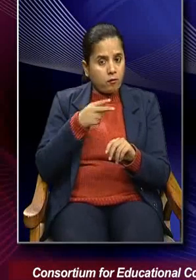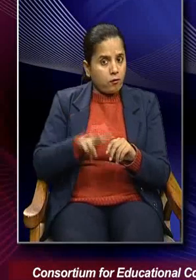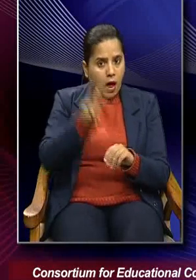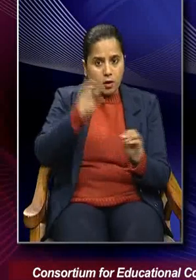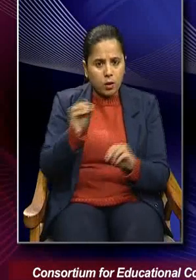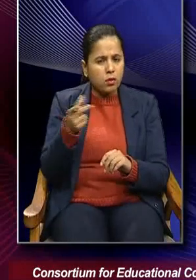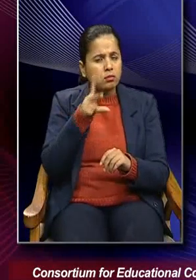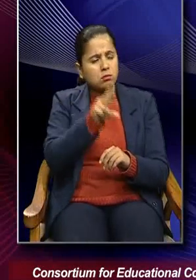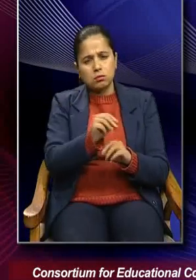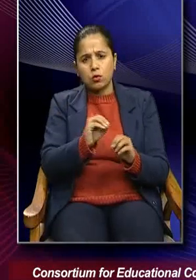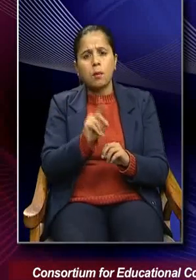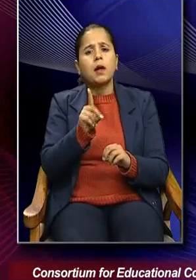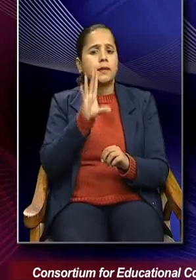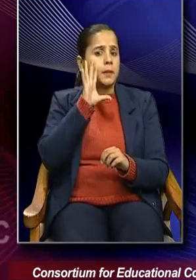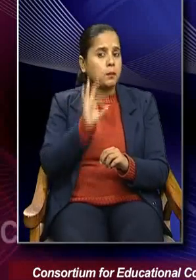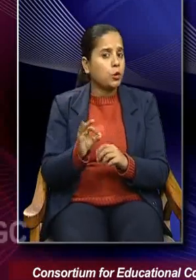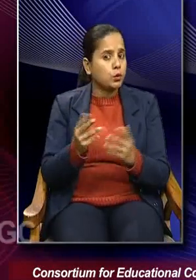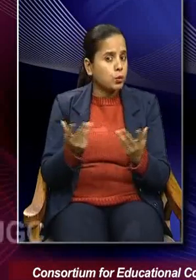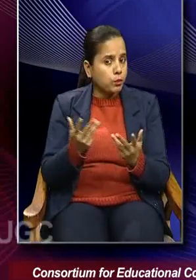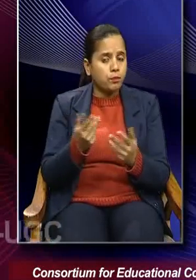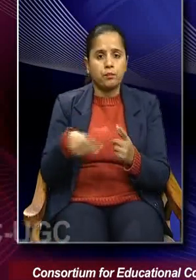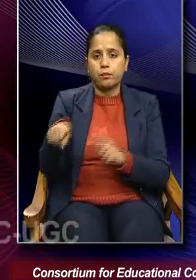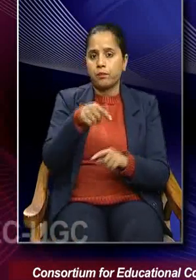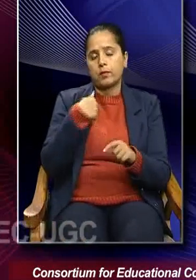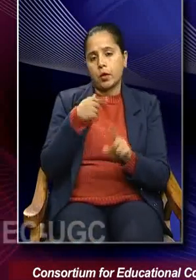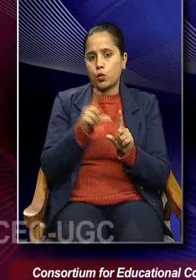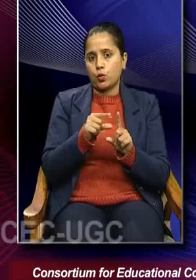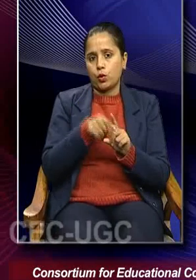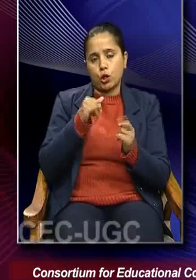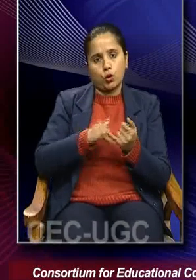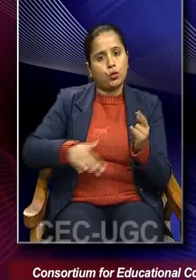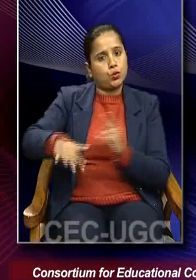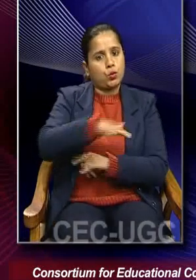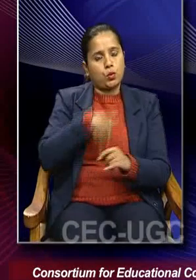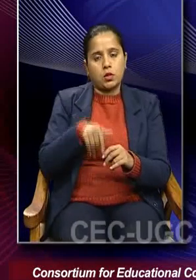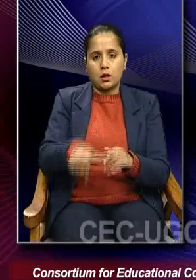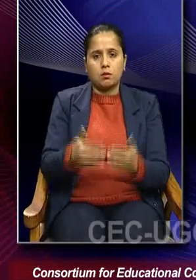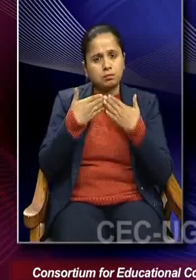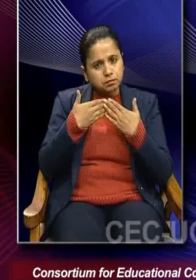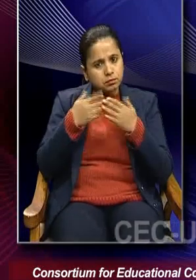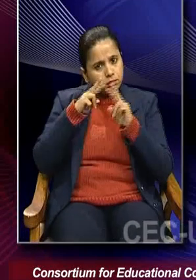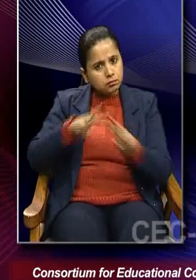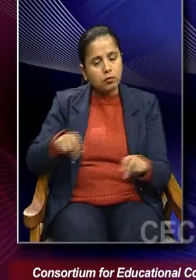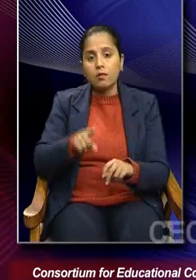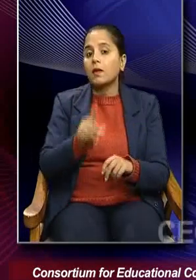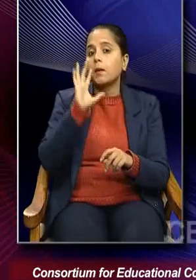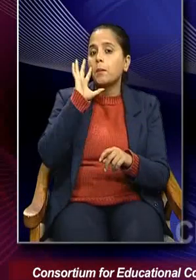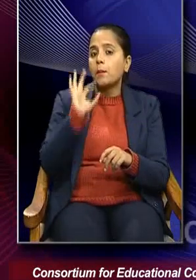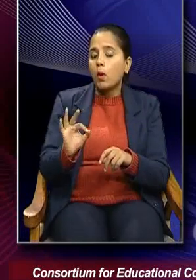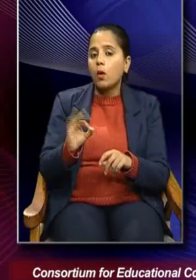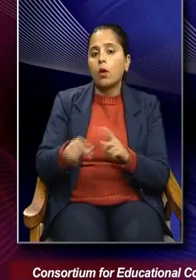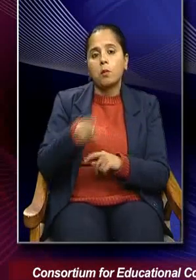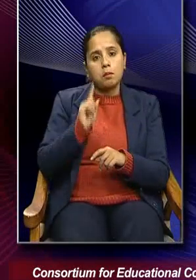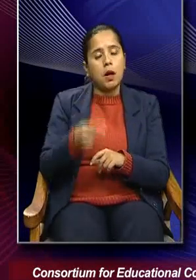What is important is that when we are doing a sociological study, it is important to